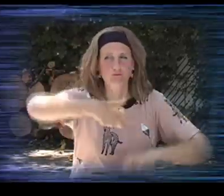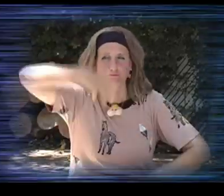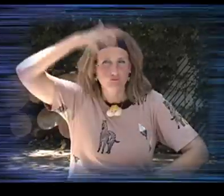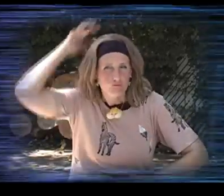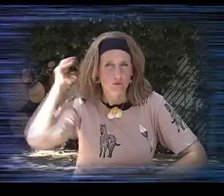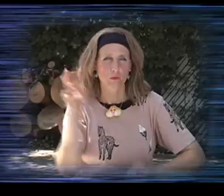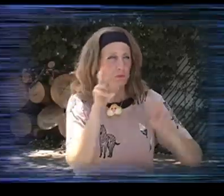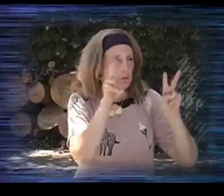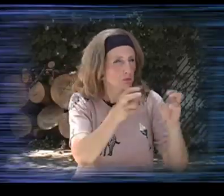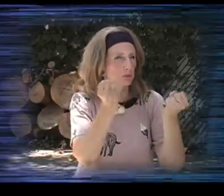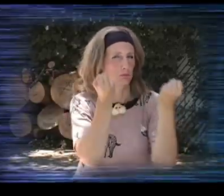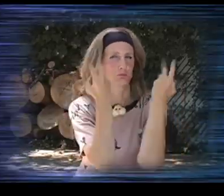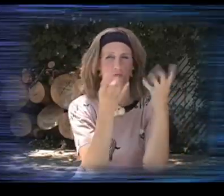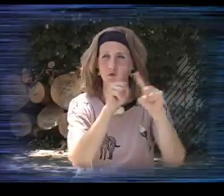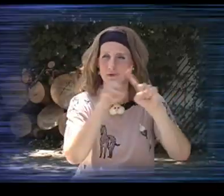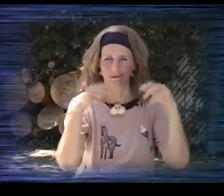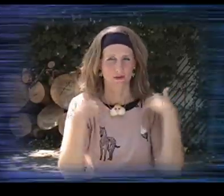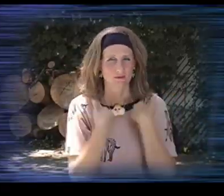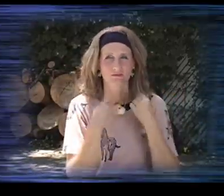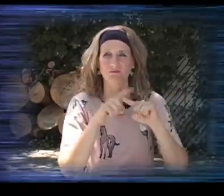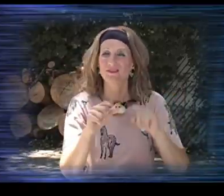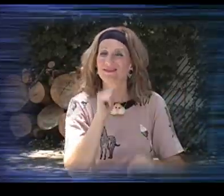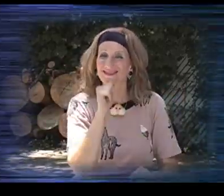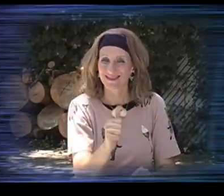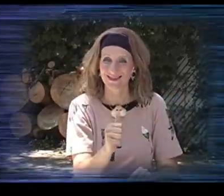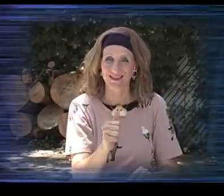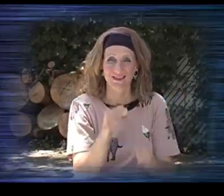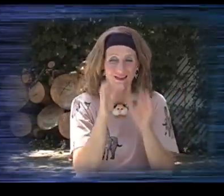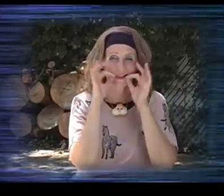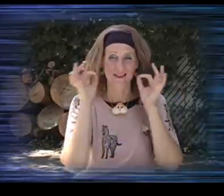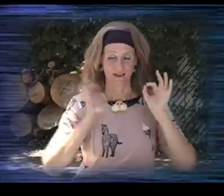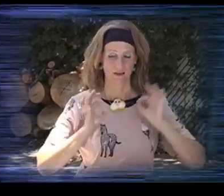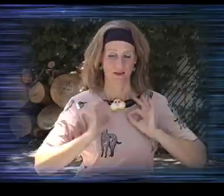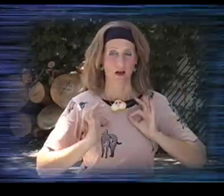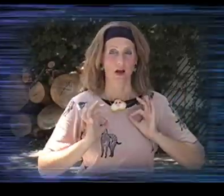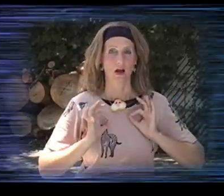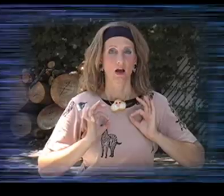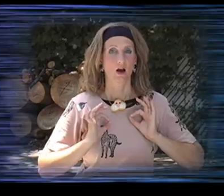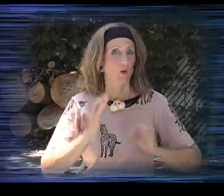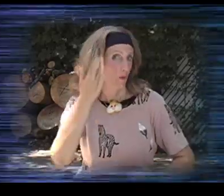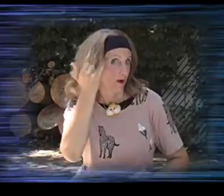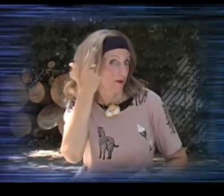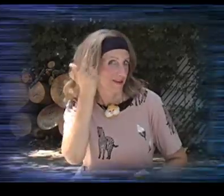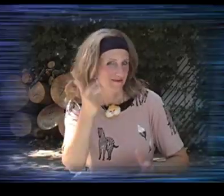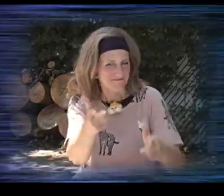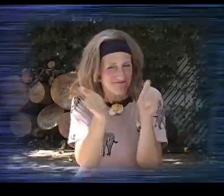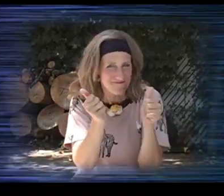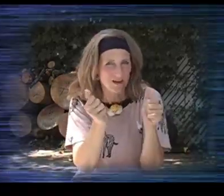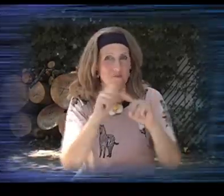different lions. And many, many other animals. But not the cheetah. Why? Because they're